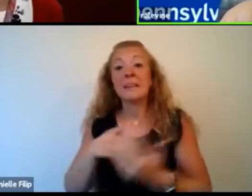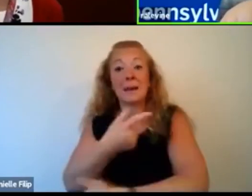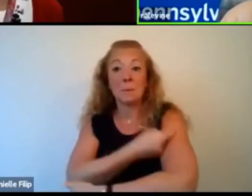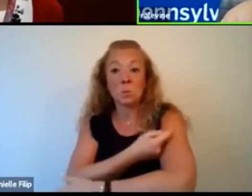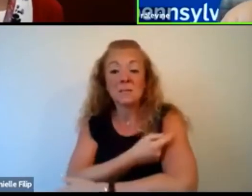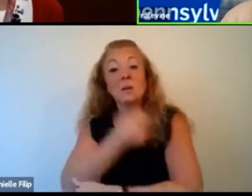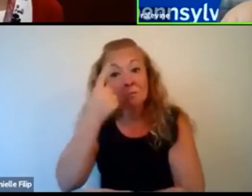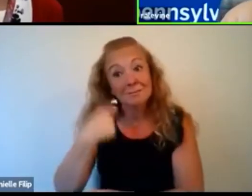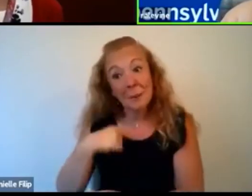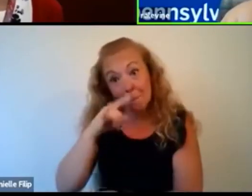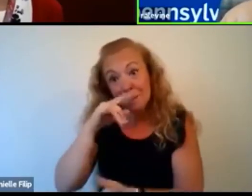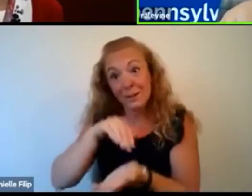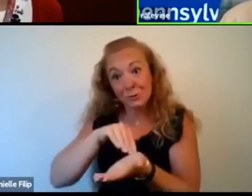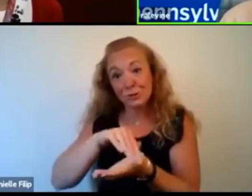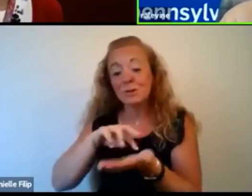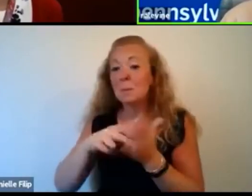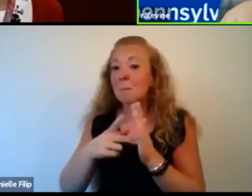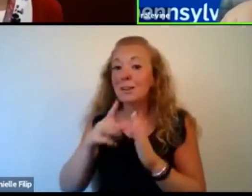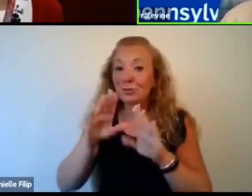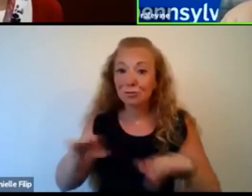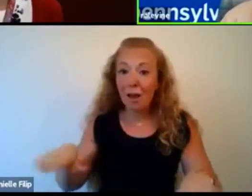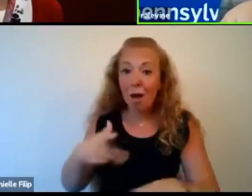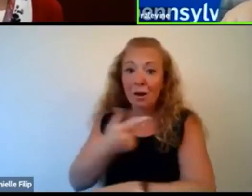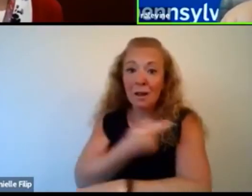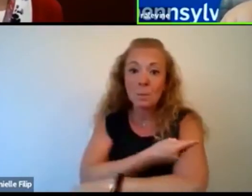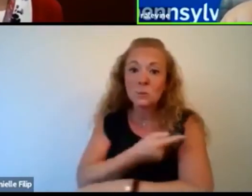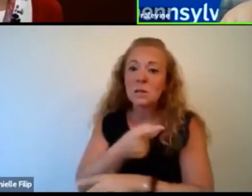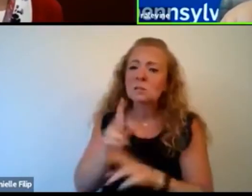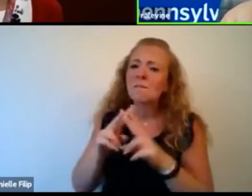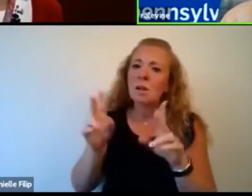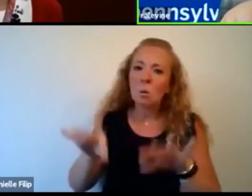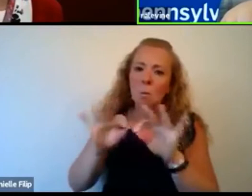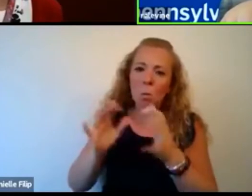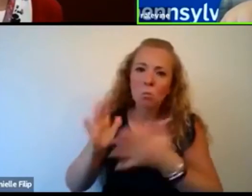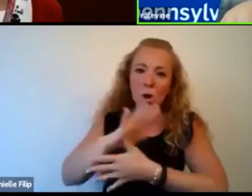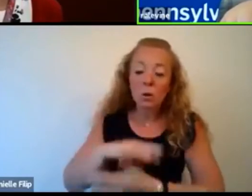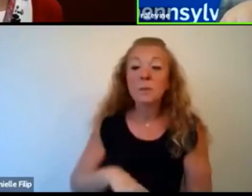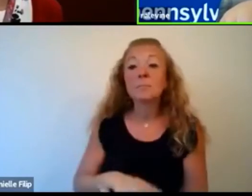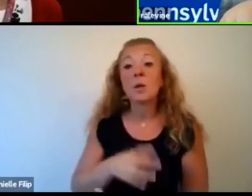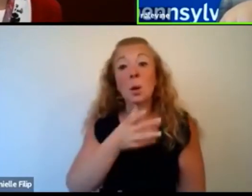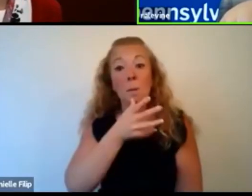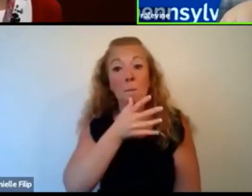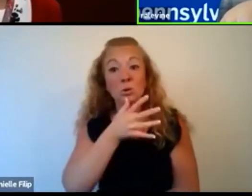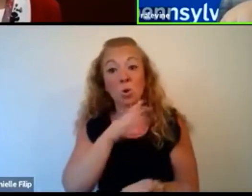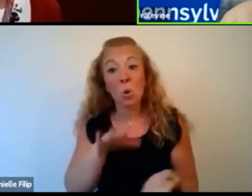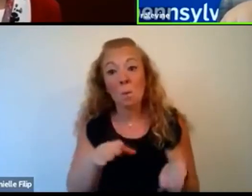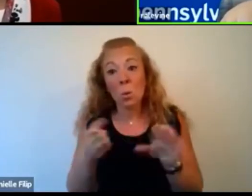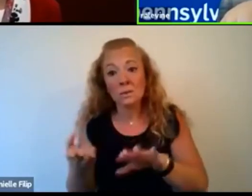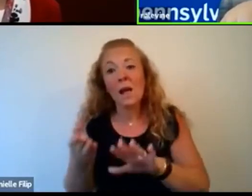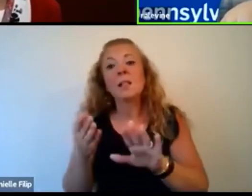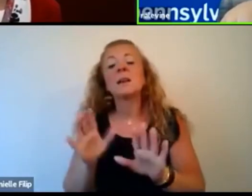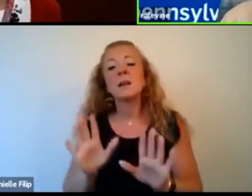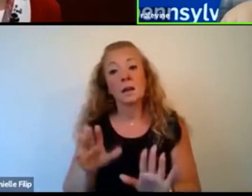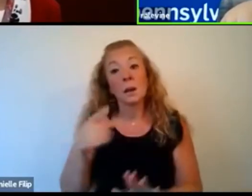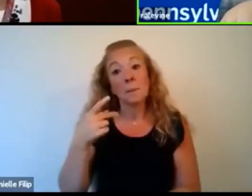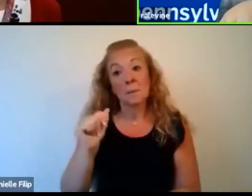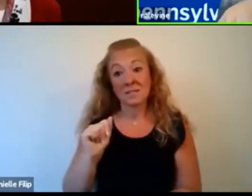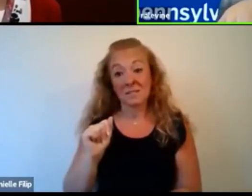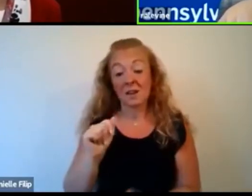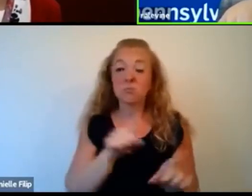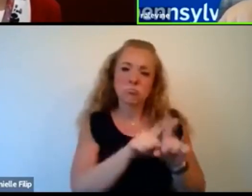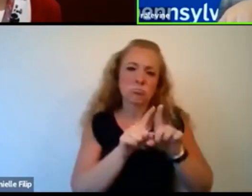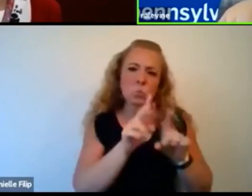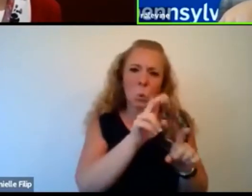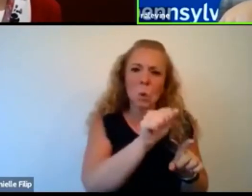initial training, so the childhood immunizations is a priority. Maternal mortality. Pennsylvania, as the United States, has an